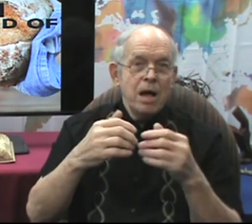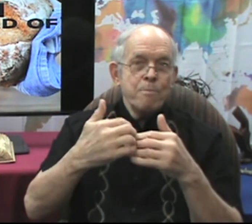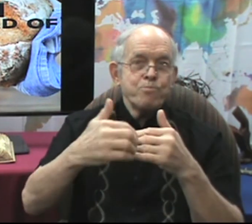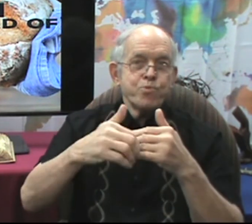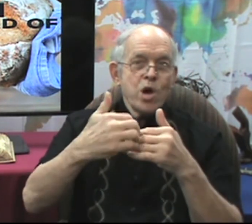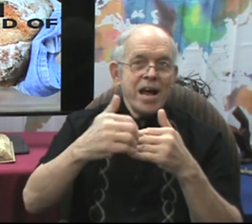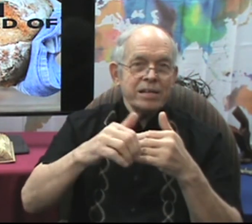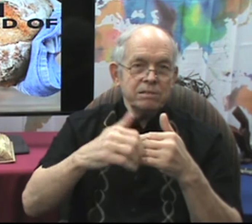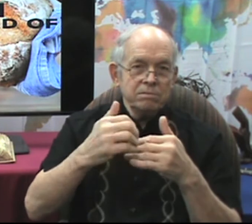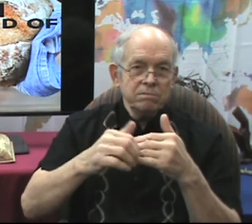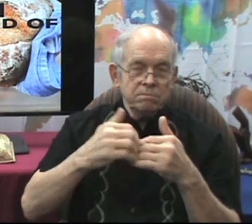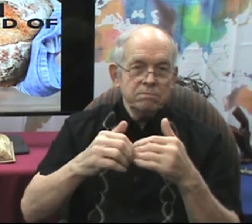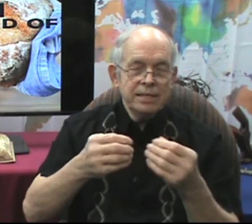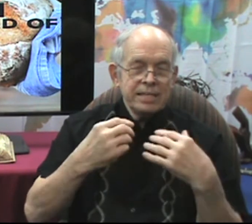The bread. You.